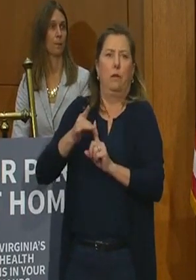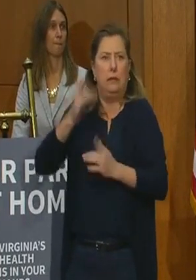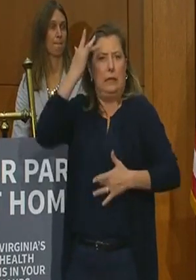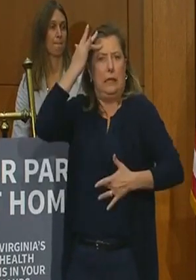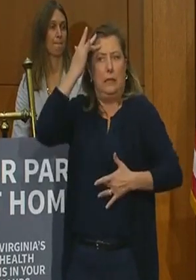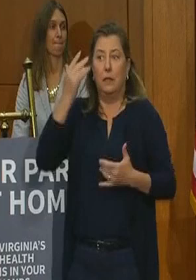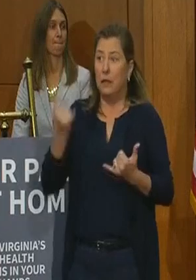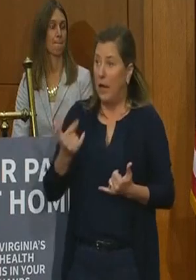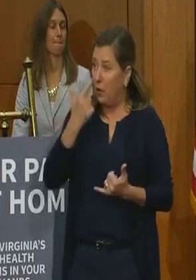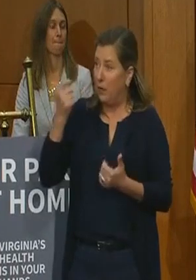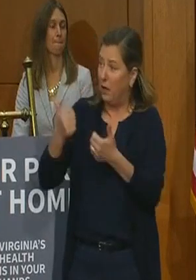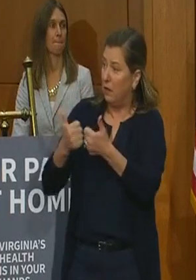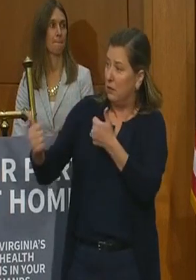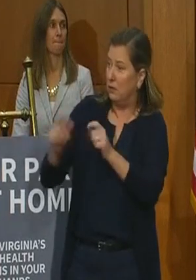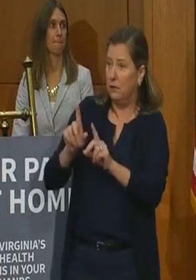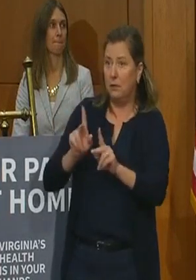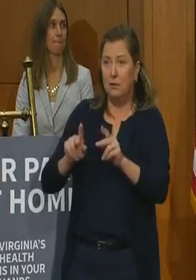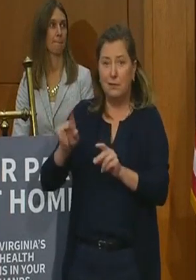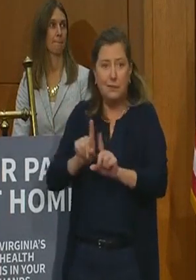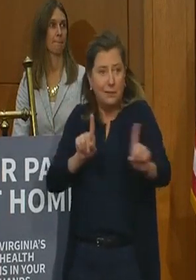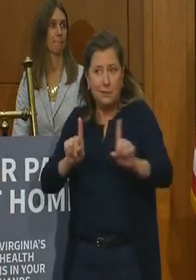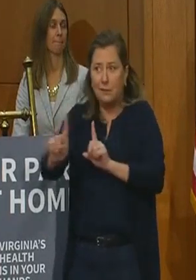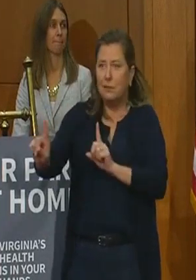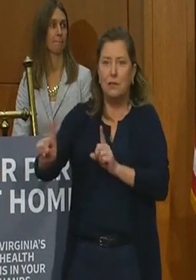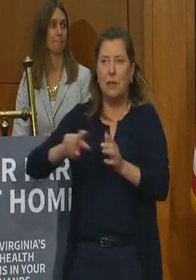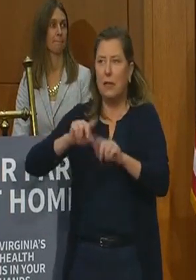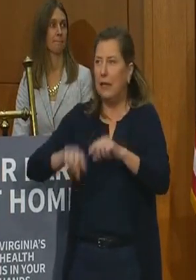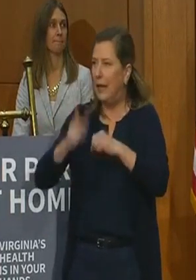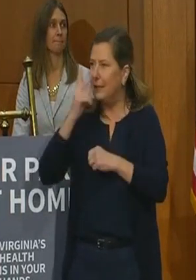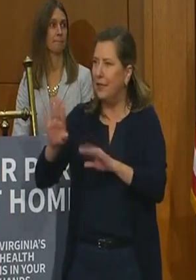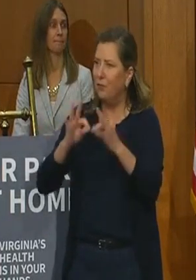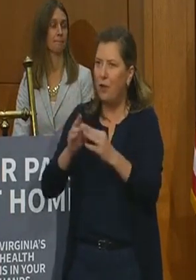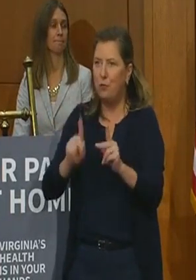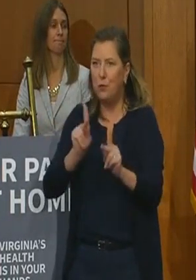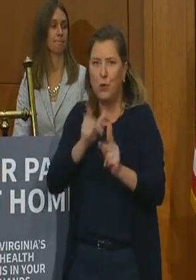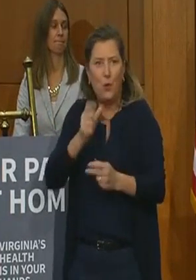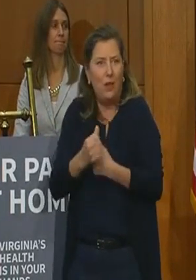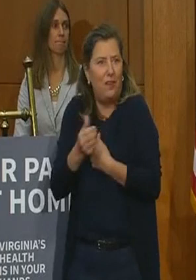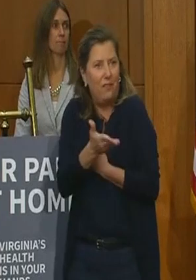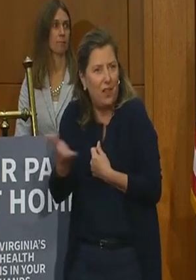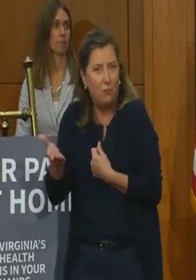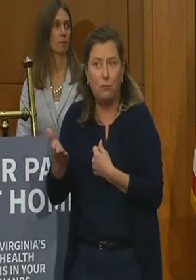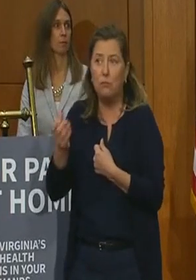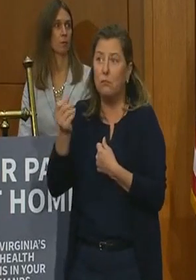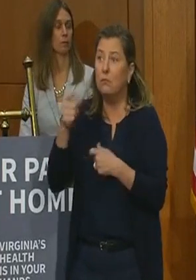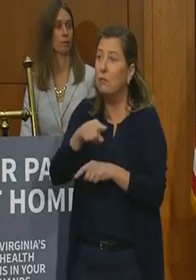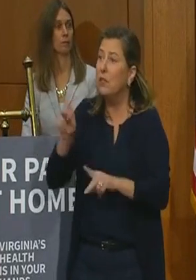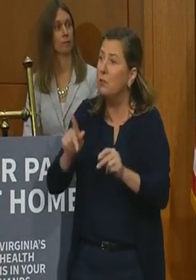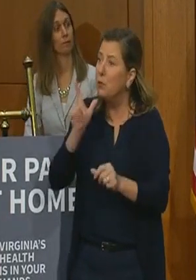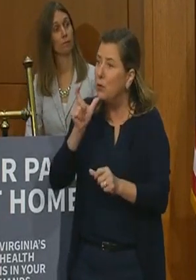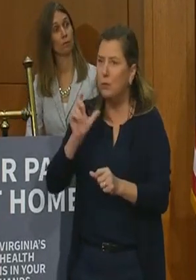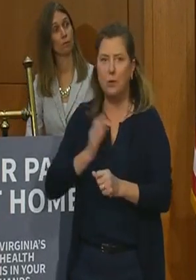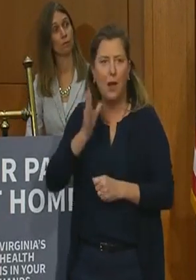distancing, they can't even see their loved ones. But these are our parents and grandparents.